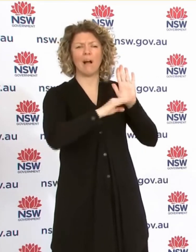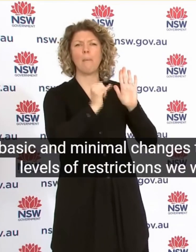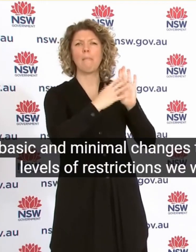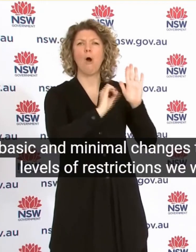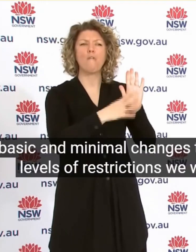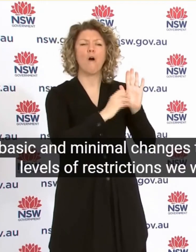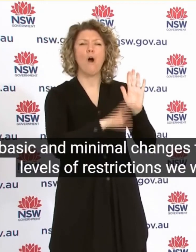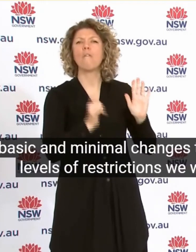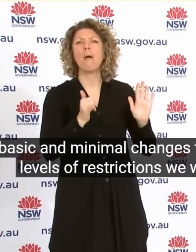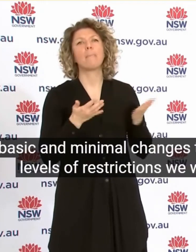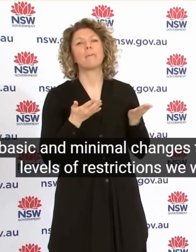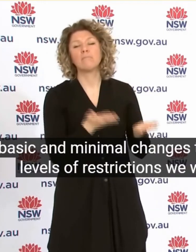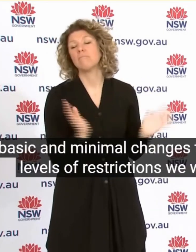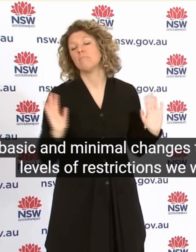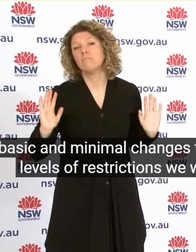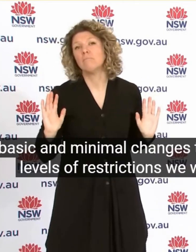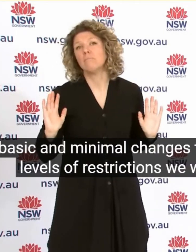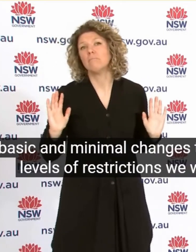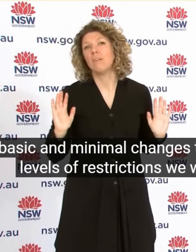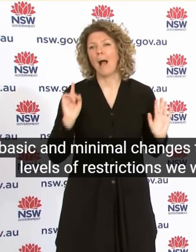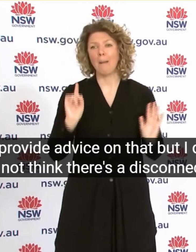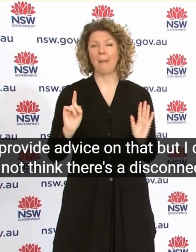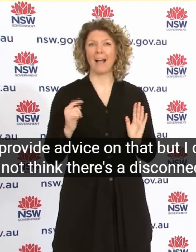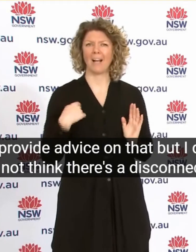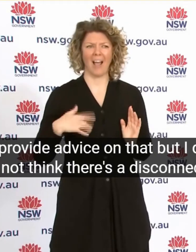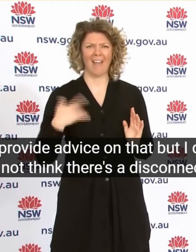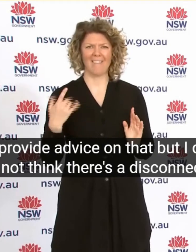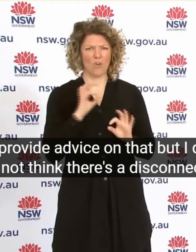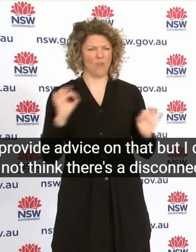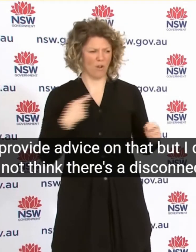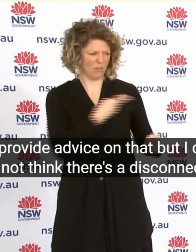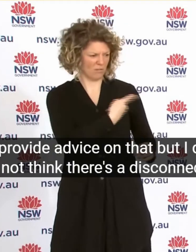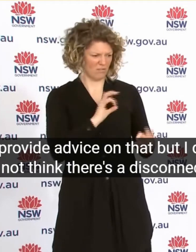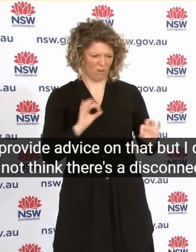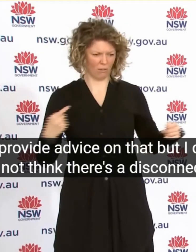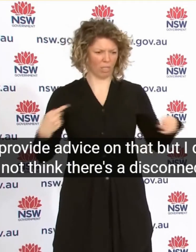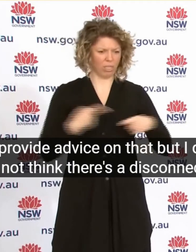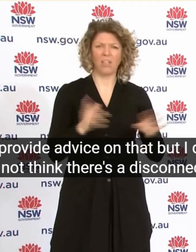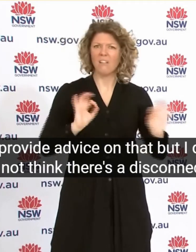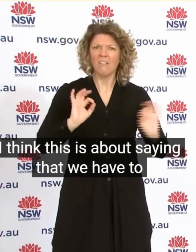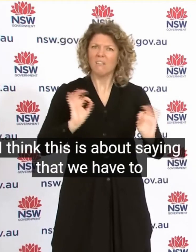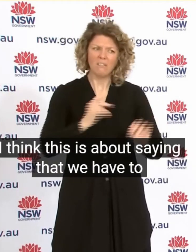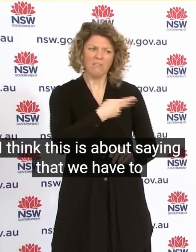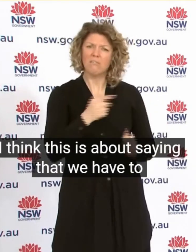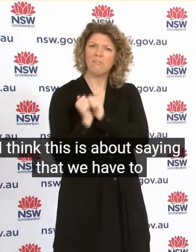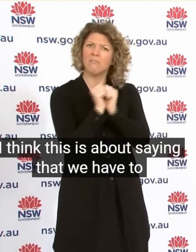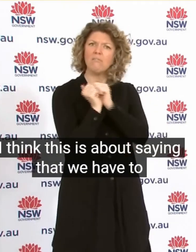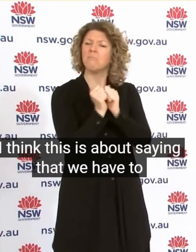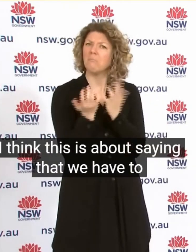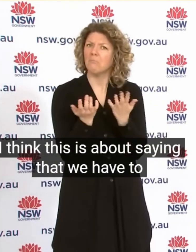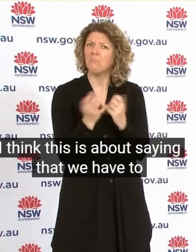inations We Will Provide Advice On That But I Do Not Think There Is A Disconnect I Think This Is About Saying That